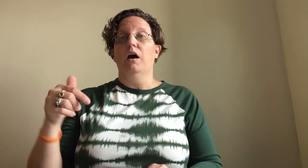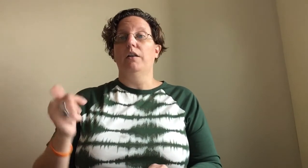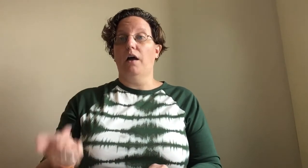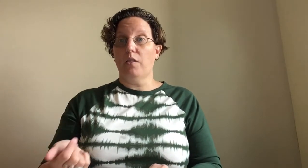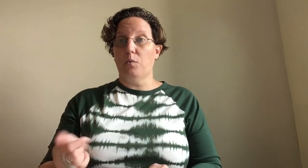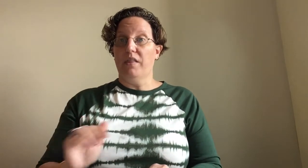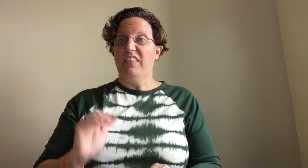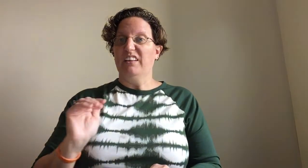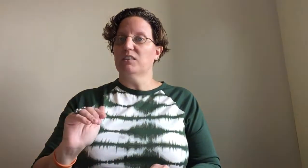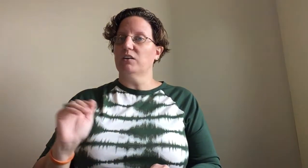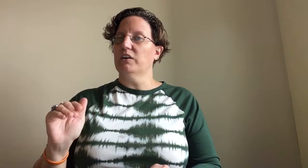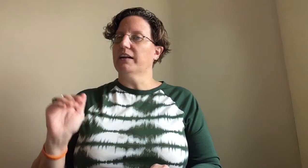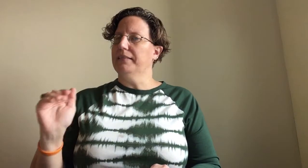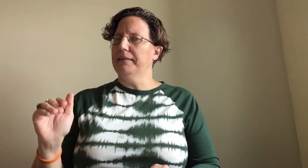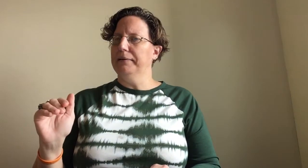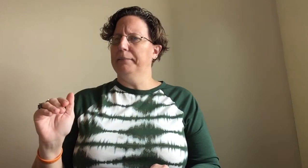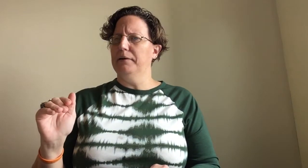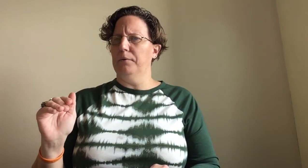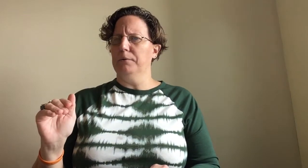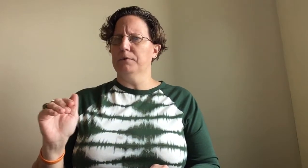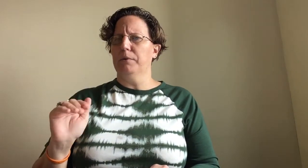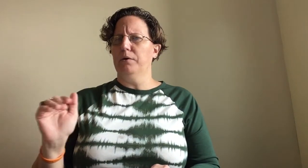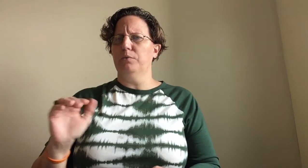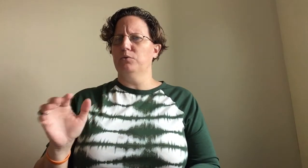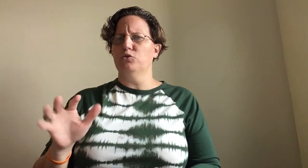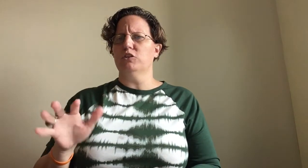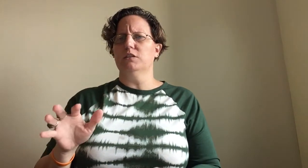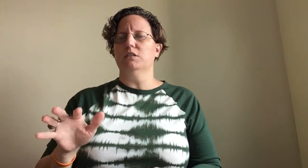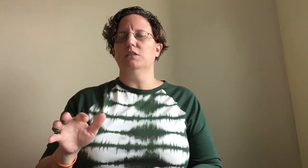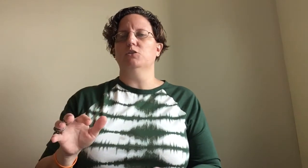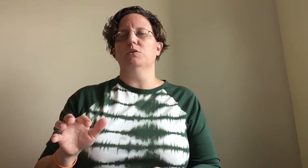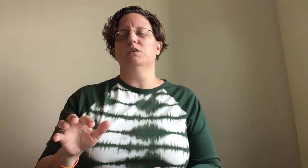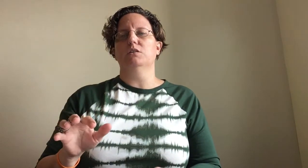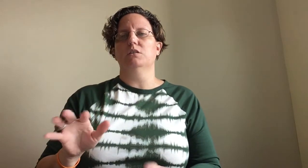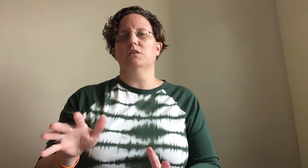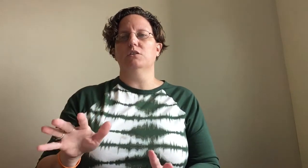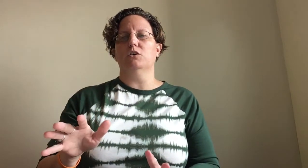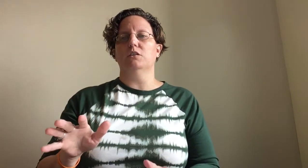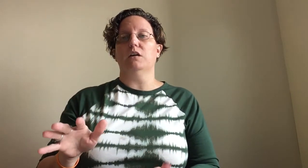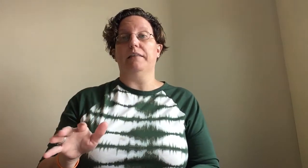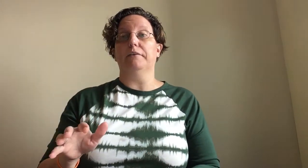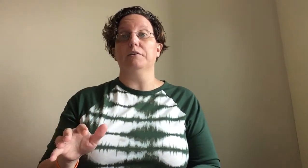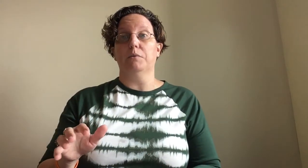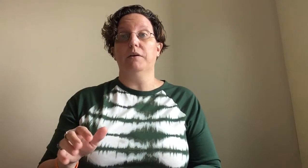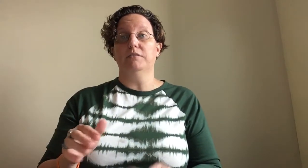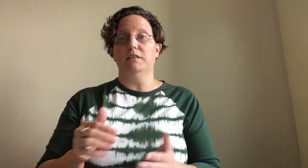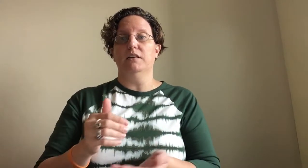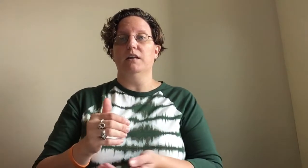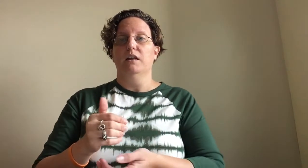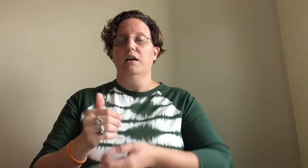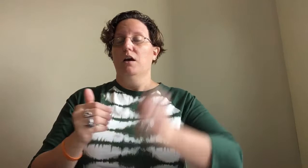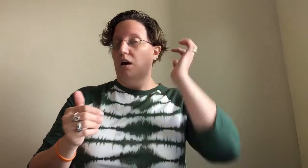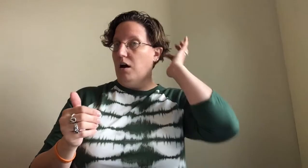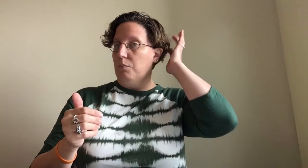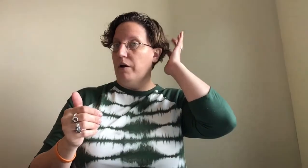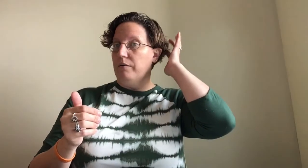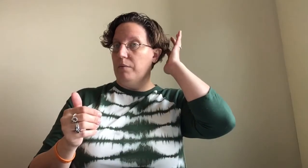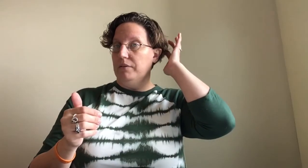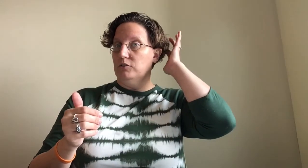Another one that they start learning a little bit older. We don't usually see this one until they start in the toddler years, but we've seen it right around when they start